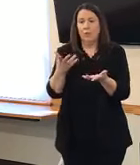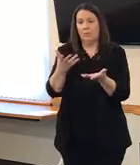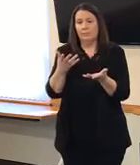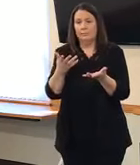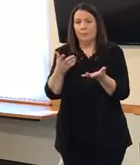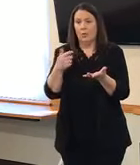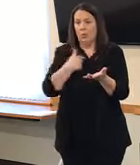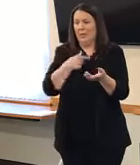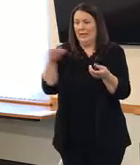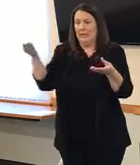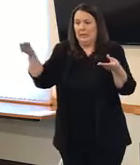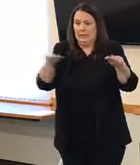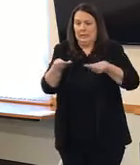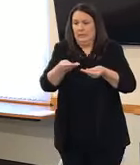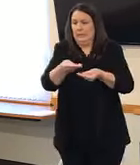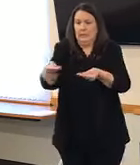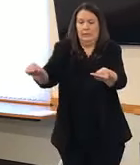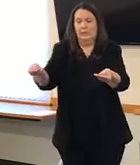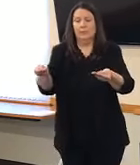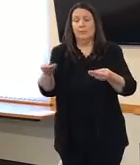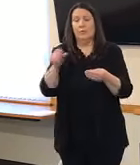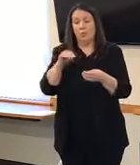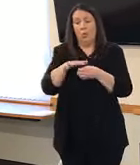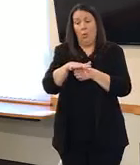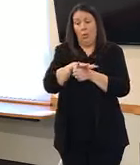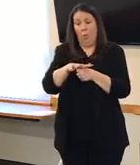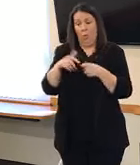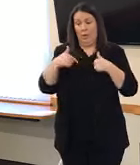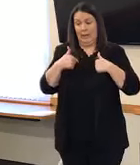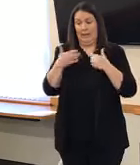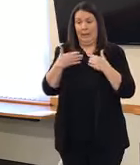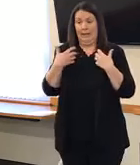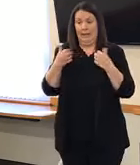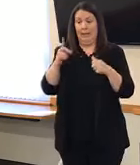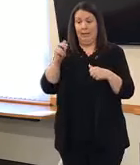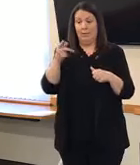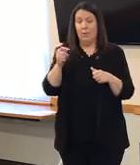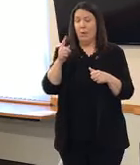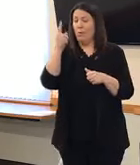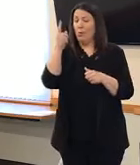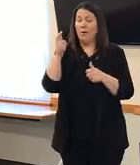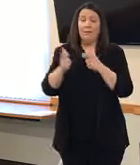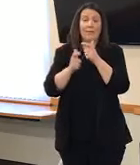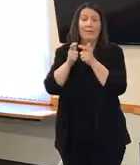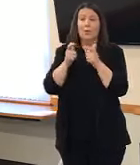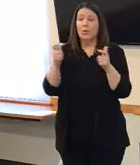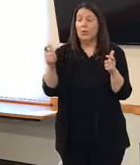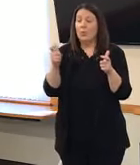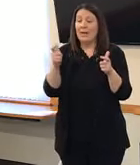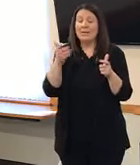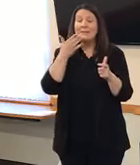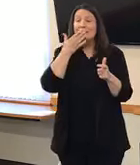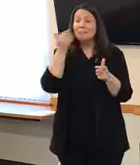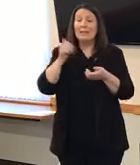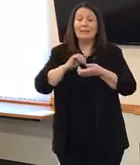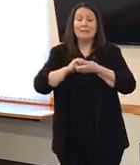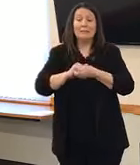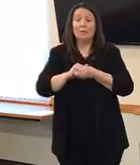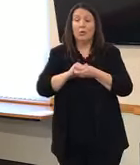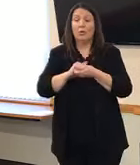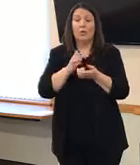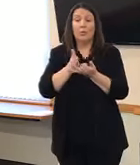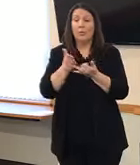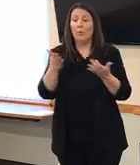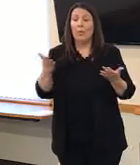the one and done aspect. So with that locally, one of the greatest private partnerships that we've actually have that comes through this